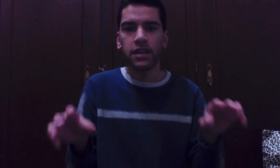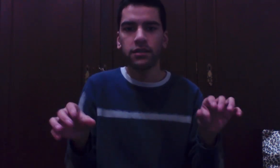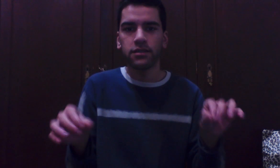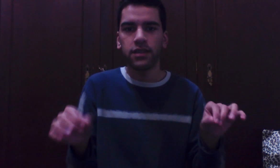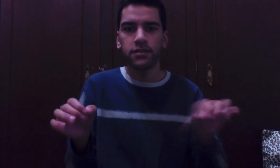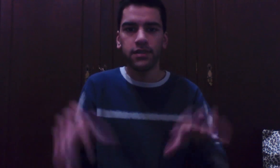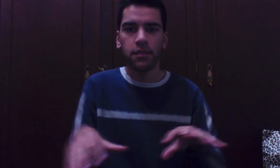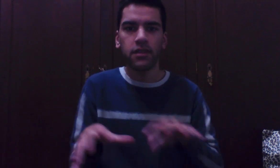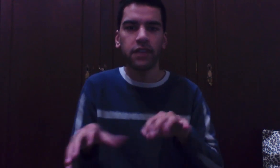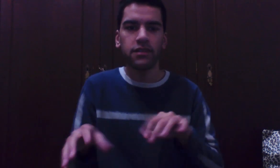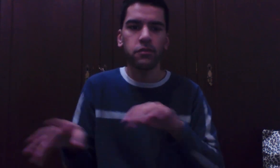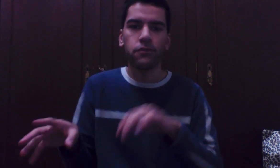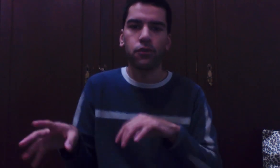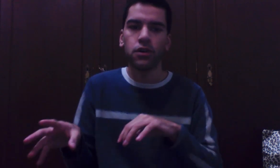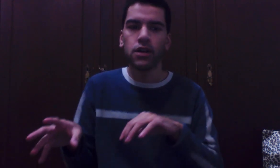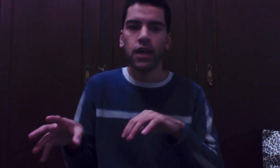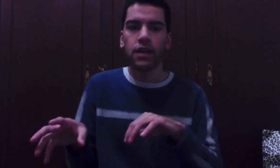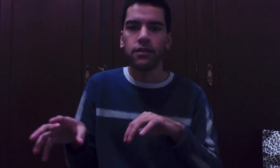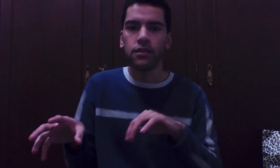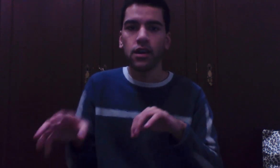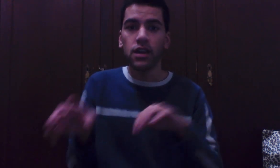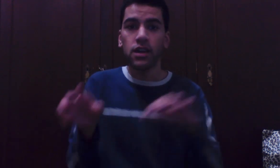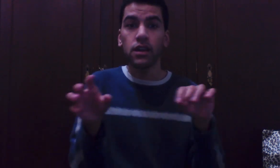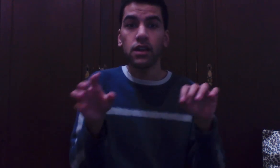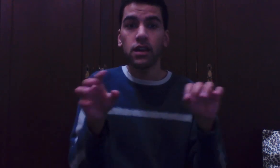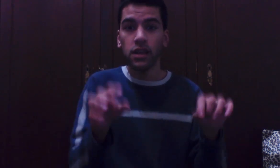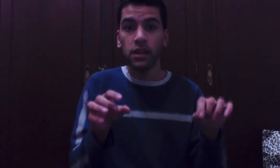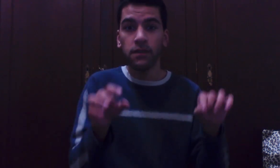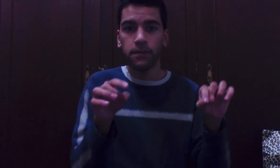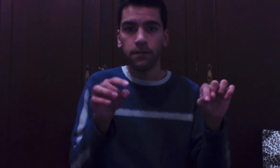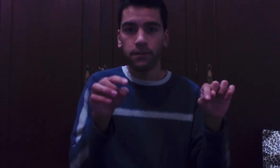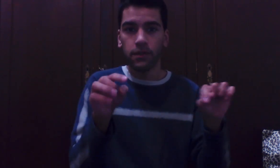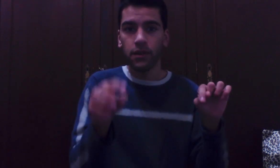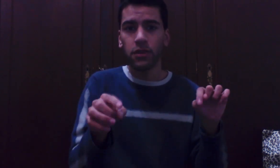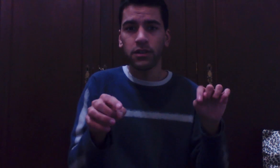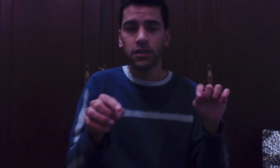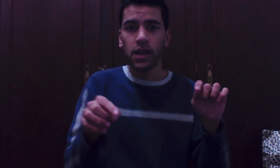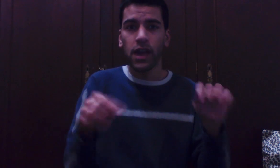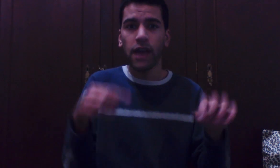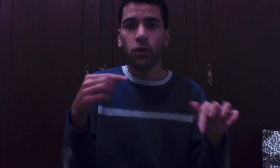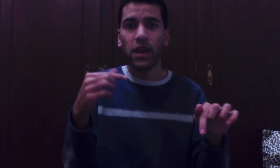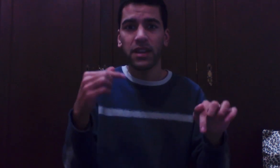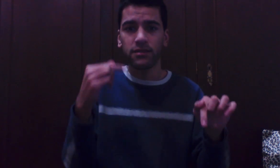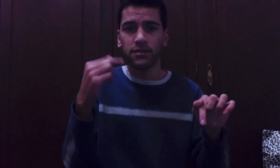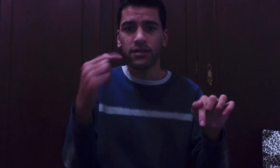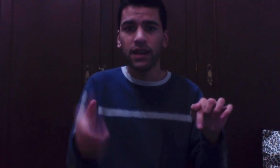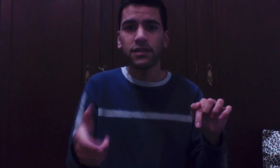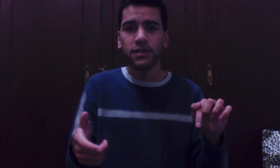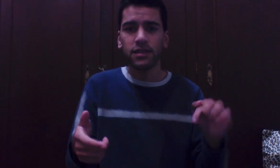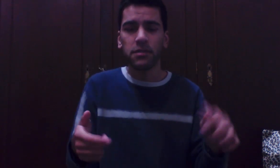done something like this before and if someone has already done something